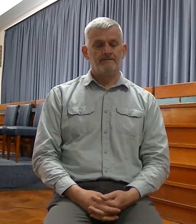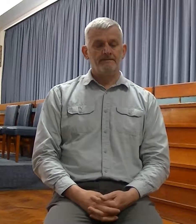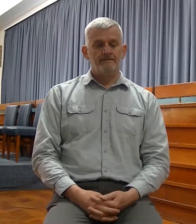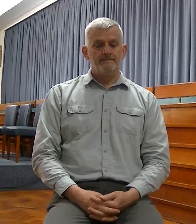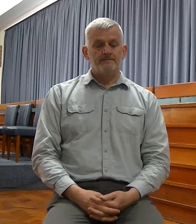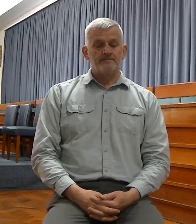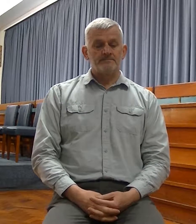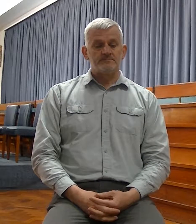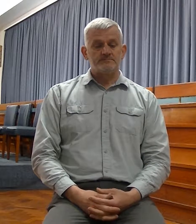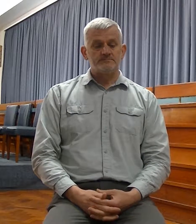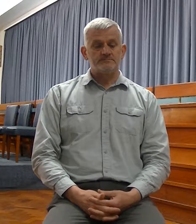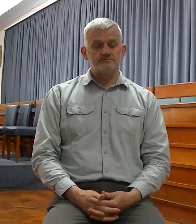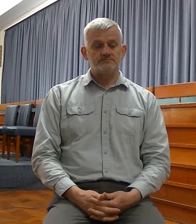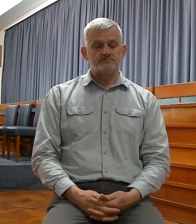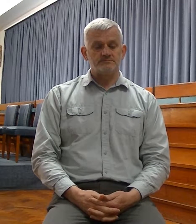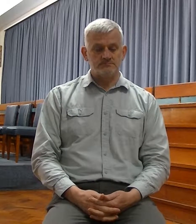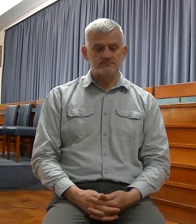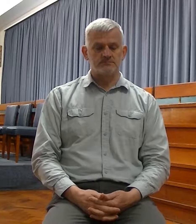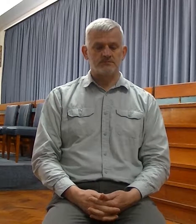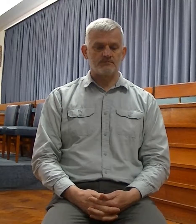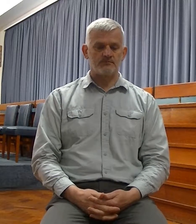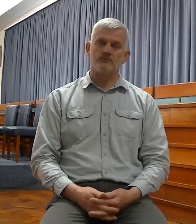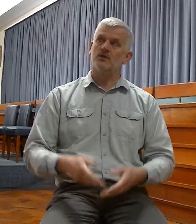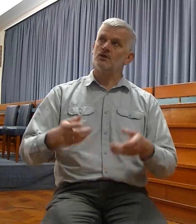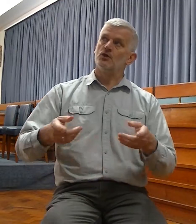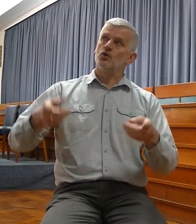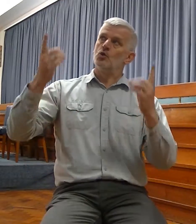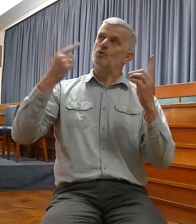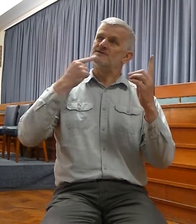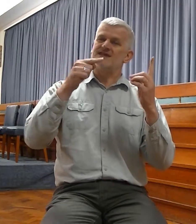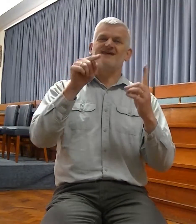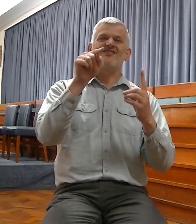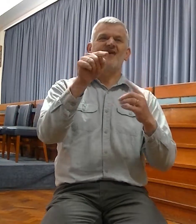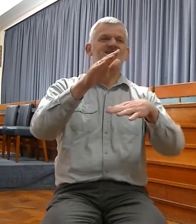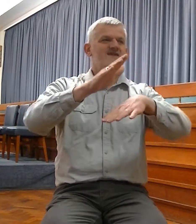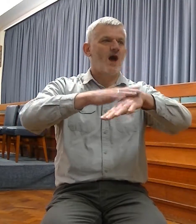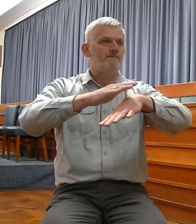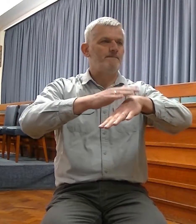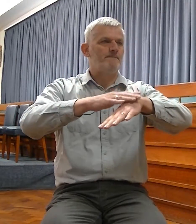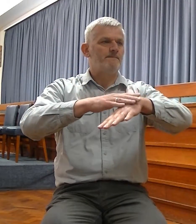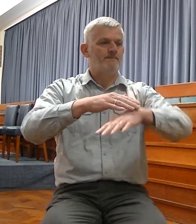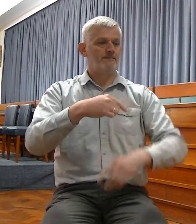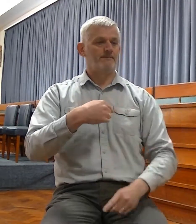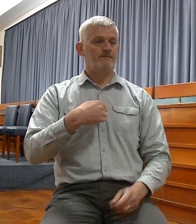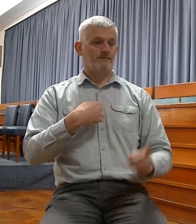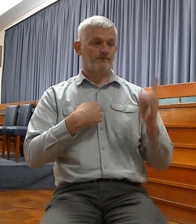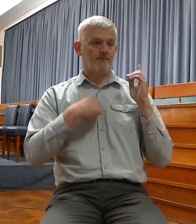At the same time, saith the Lord, will I be the God of all the families of Israel,